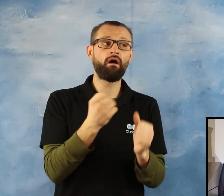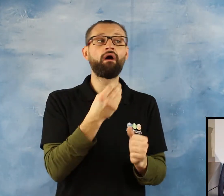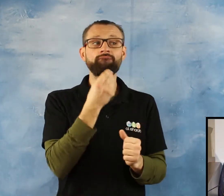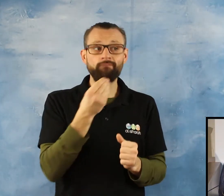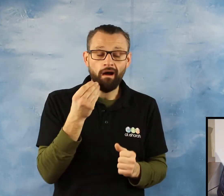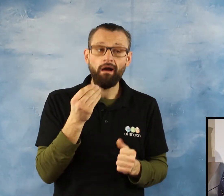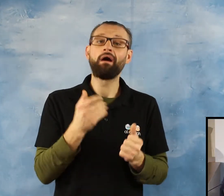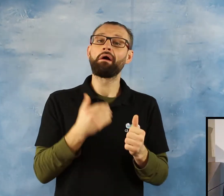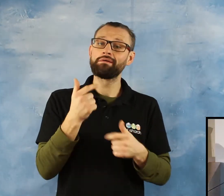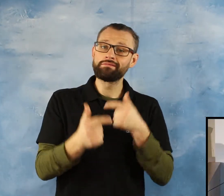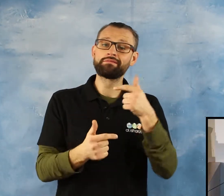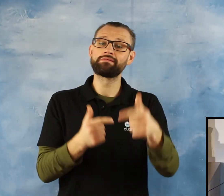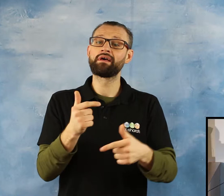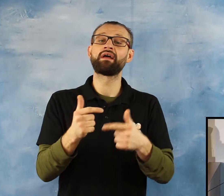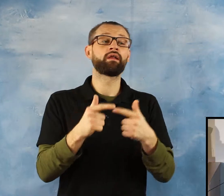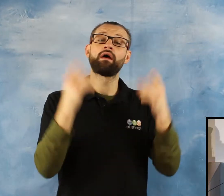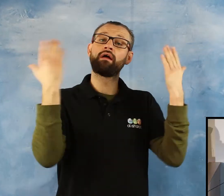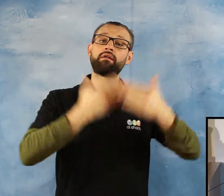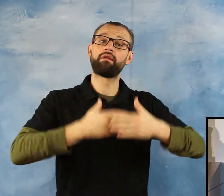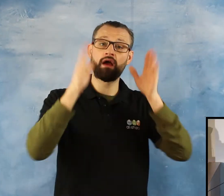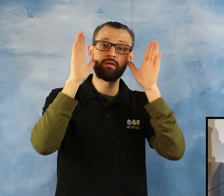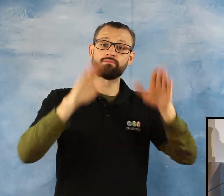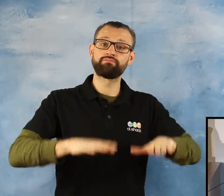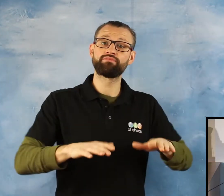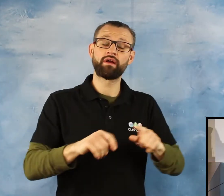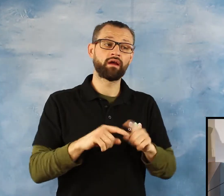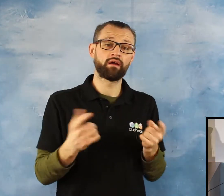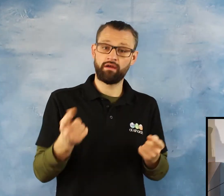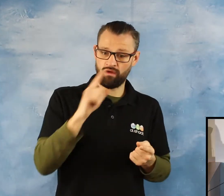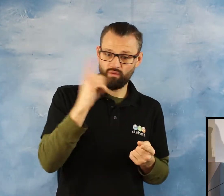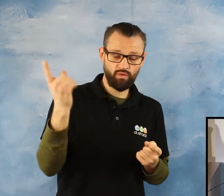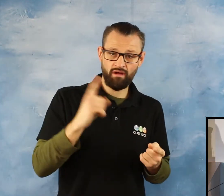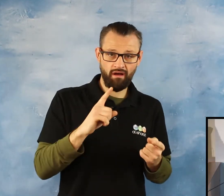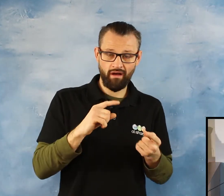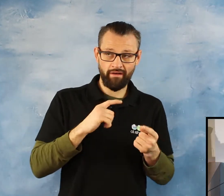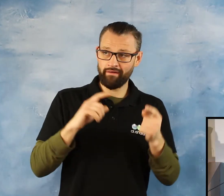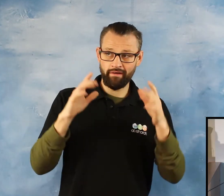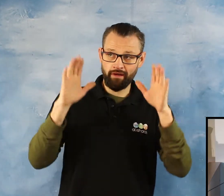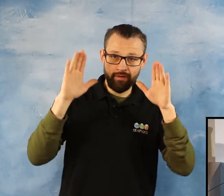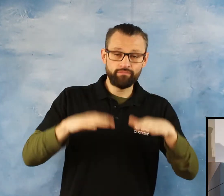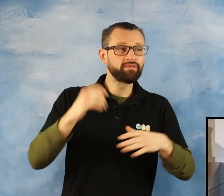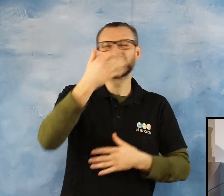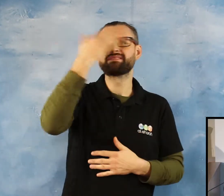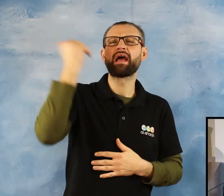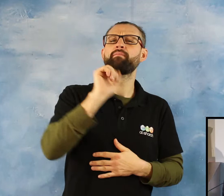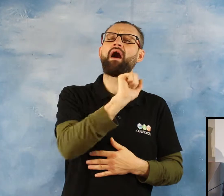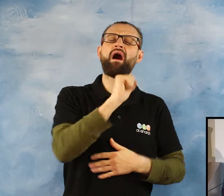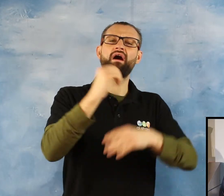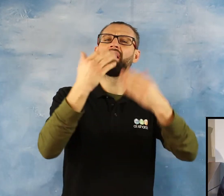prayer, night vigil. We can't pray all the year, in the summer especially, short night, we complain. But subhanAllah,